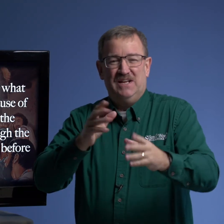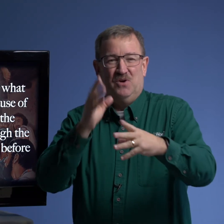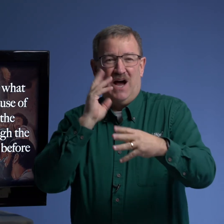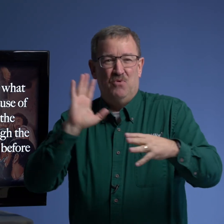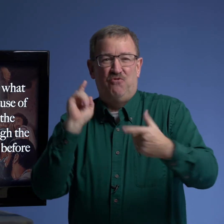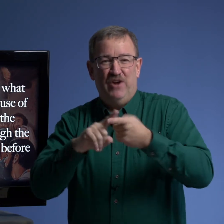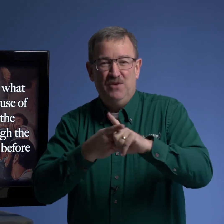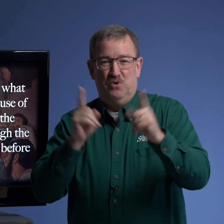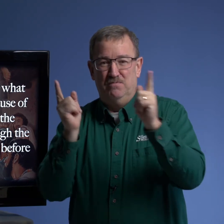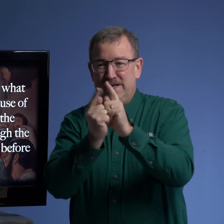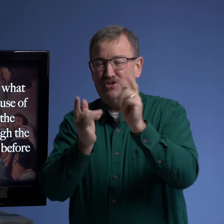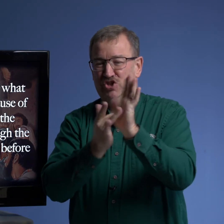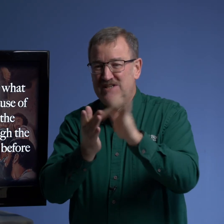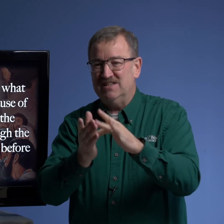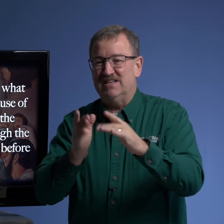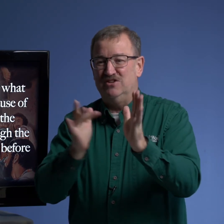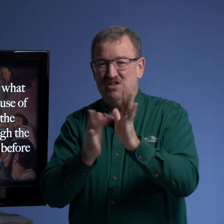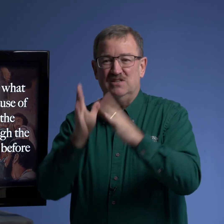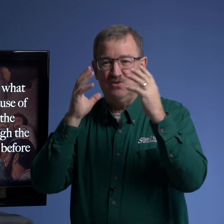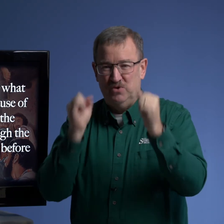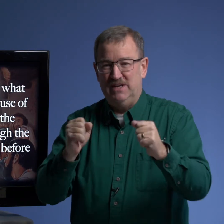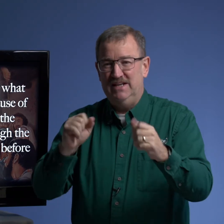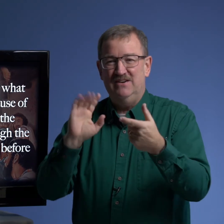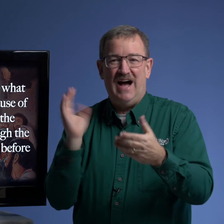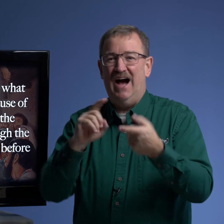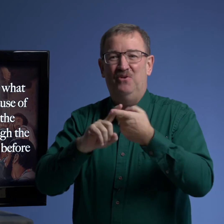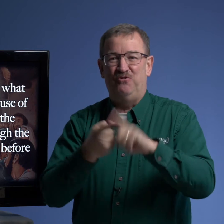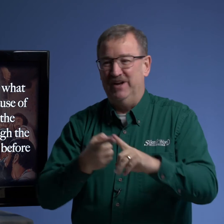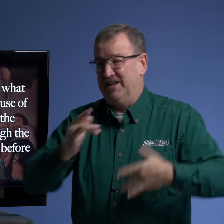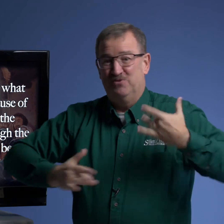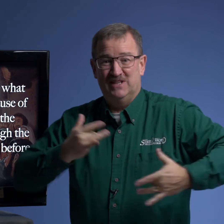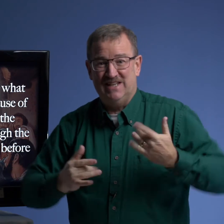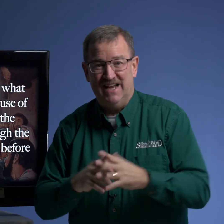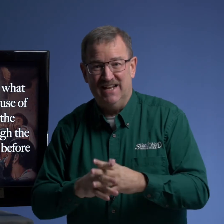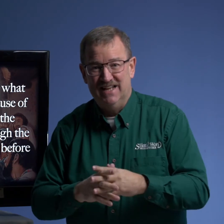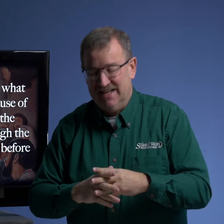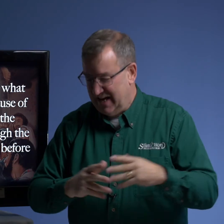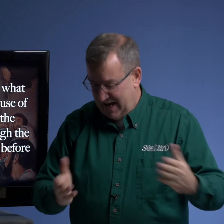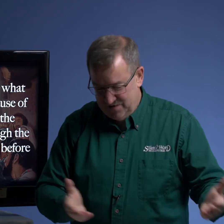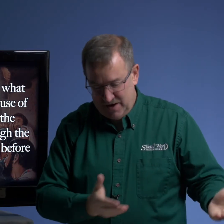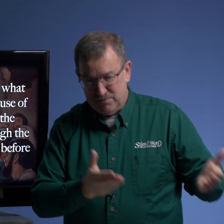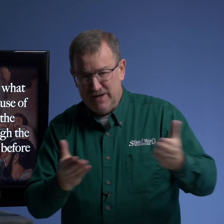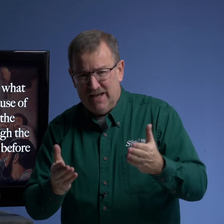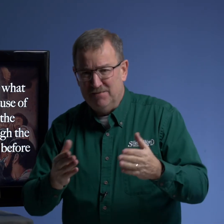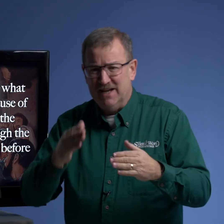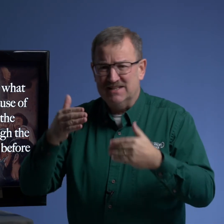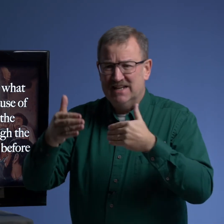our friend will meet jesus and jesus will heal our friend they were excited and they bring him and as they get